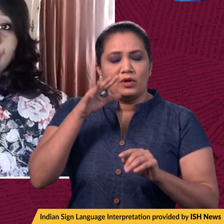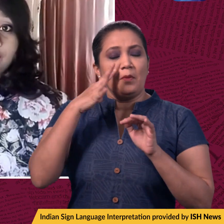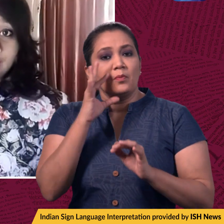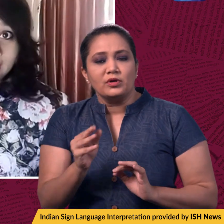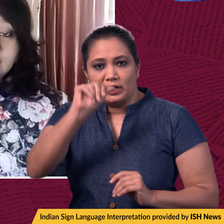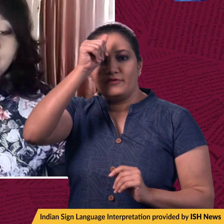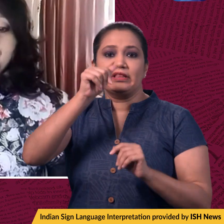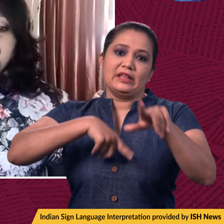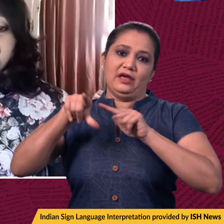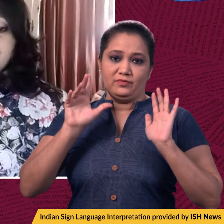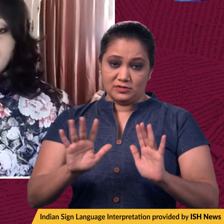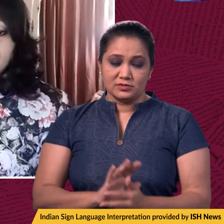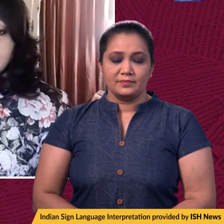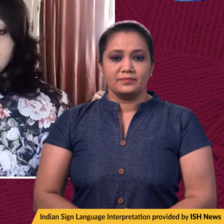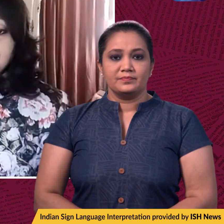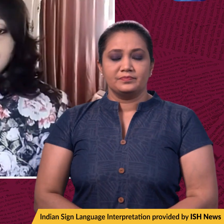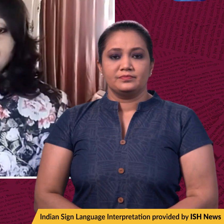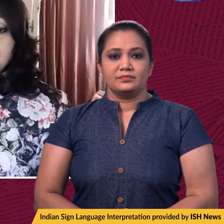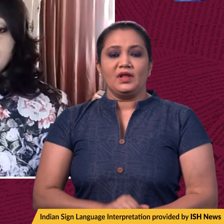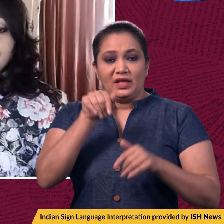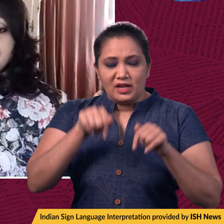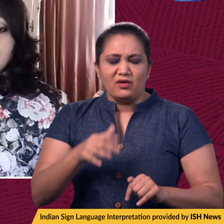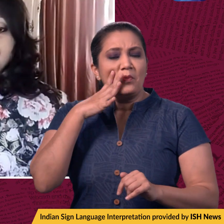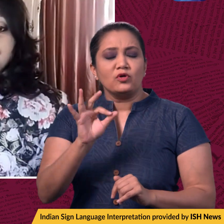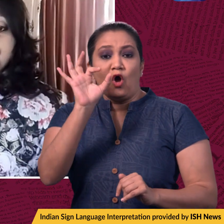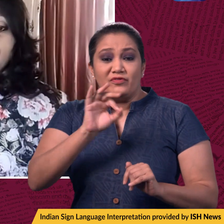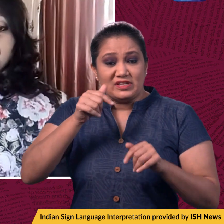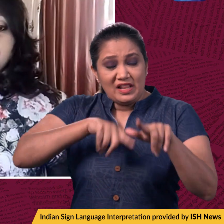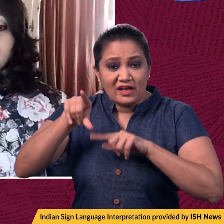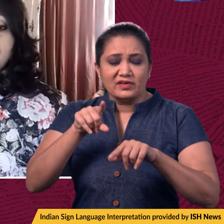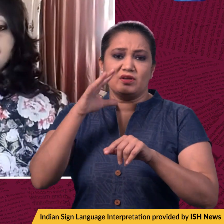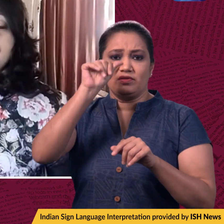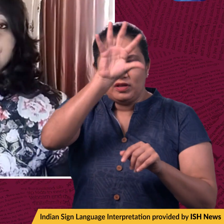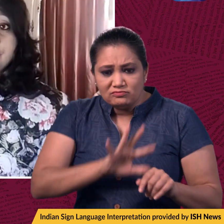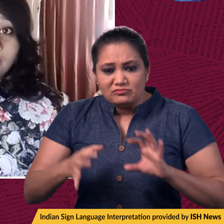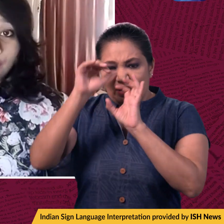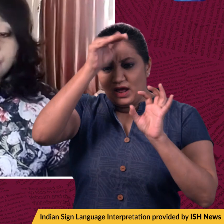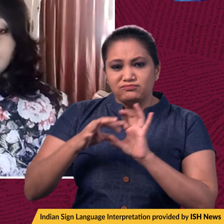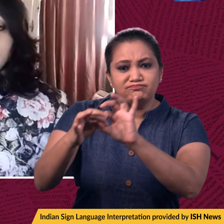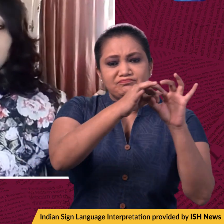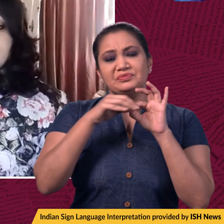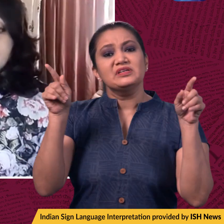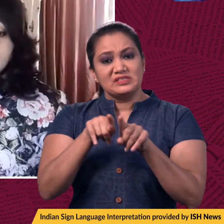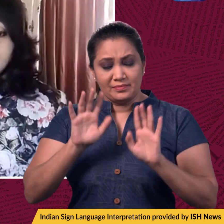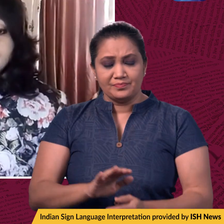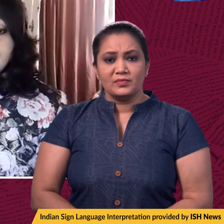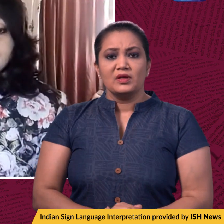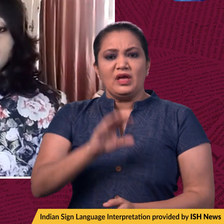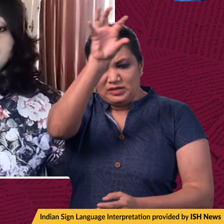of Hindi. Now, the time has come to make the official language an important part of the unity of the country. When citizens of states who